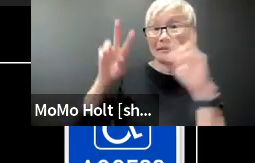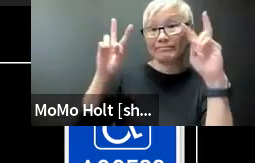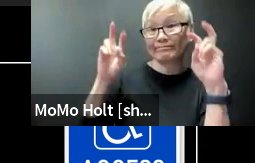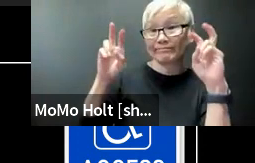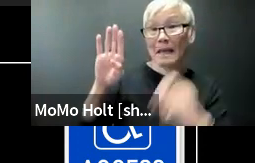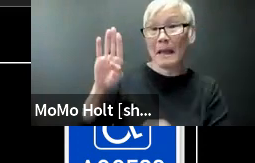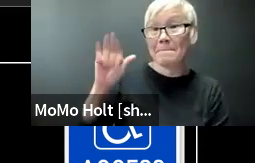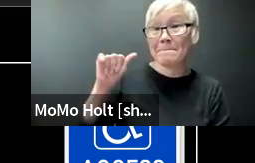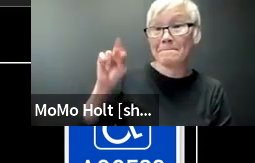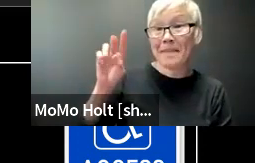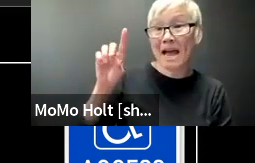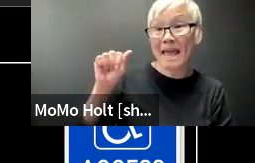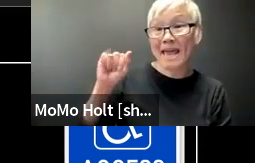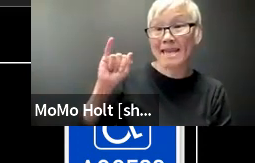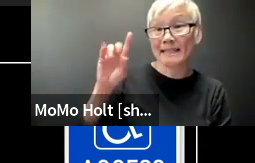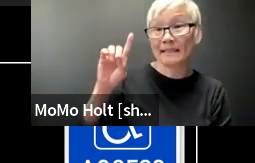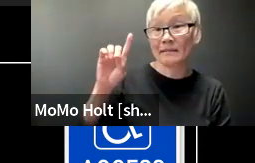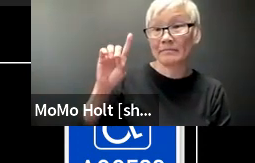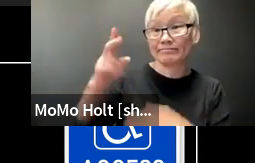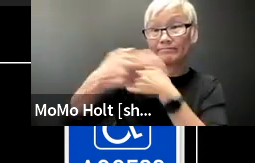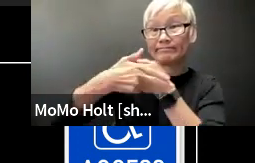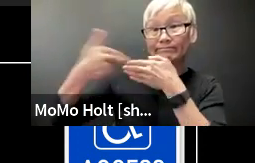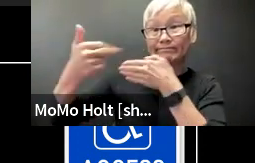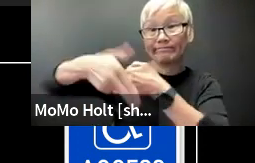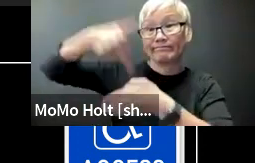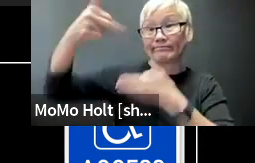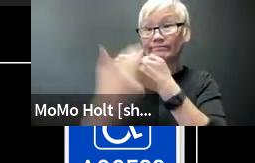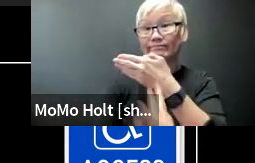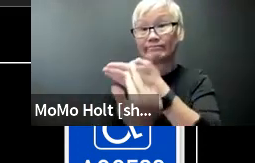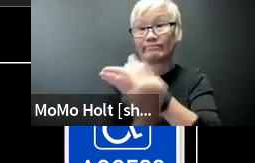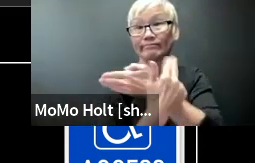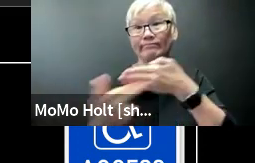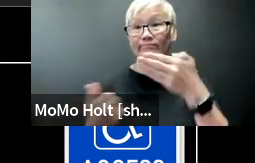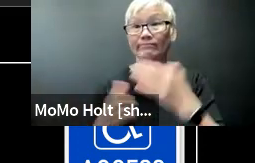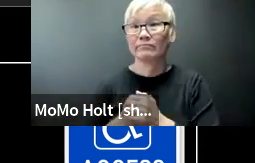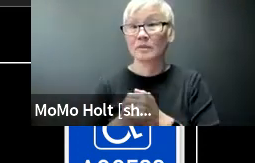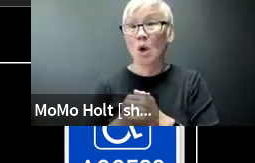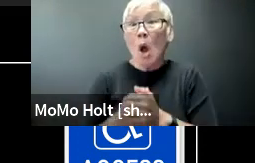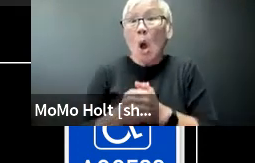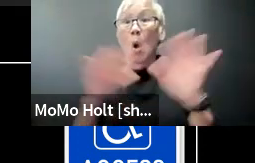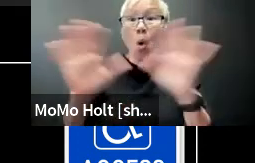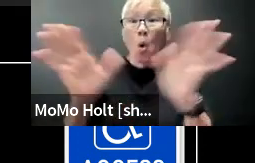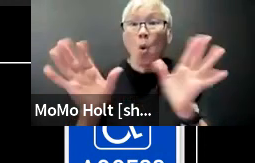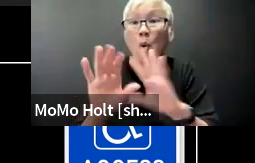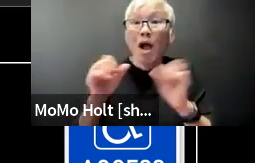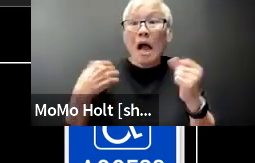we're always calling access like a sort of band-aid